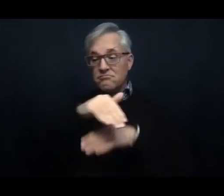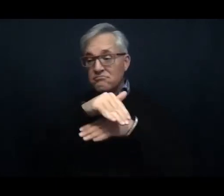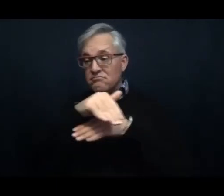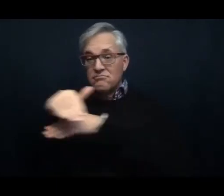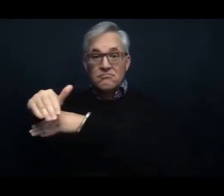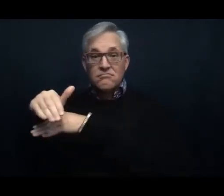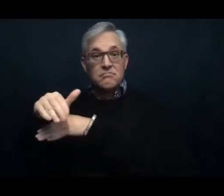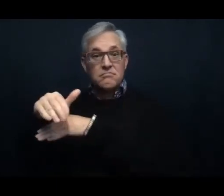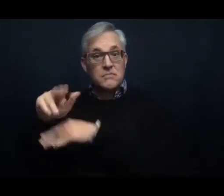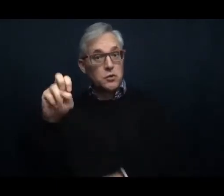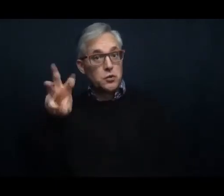That's all.